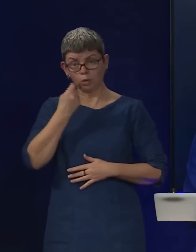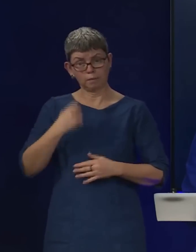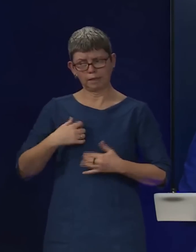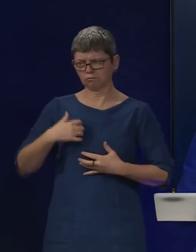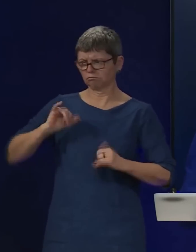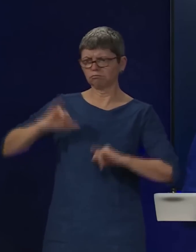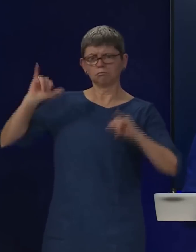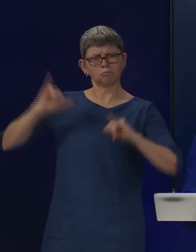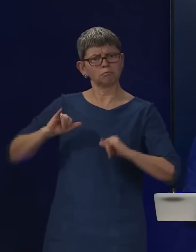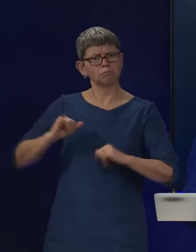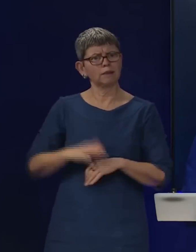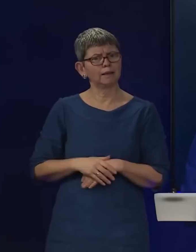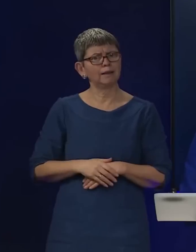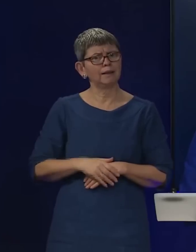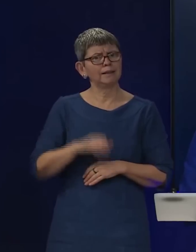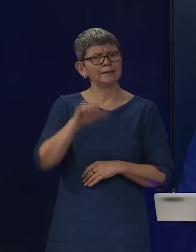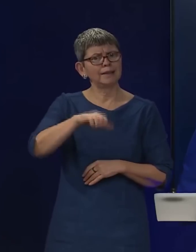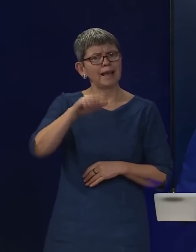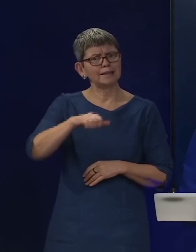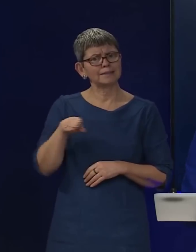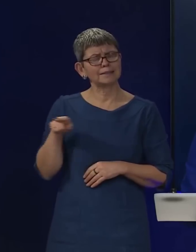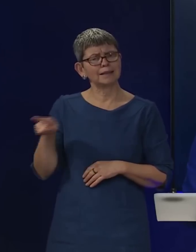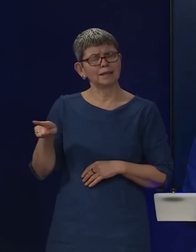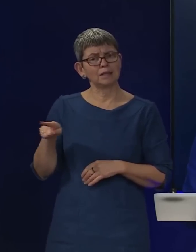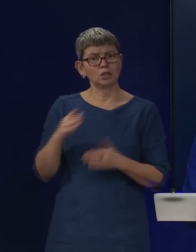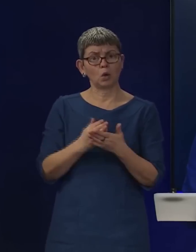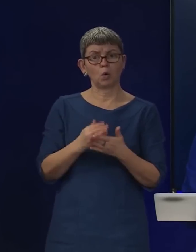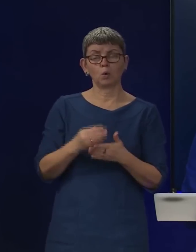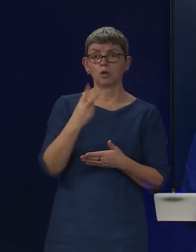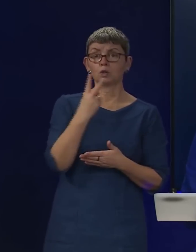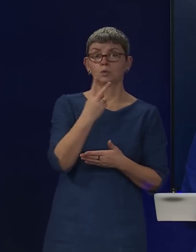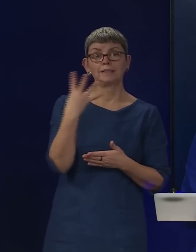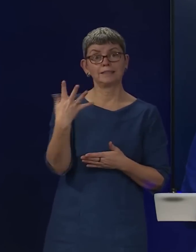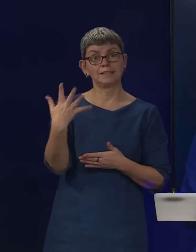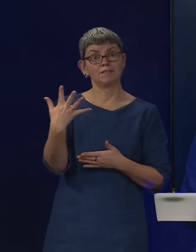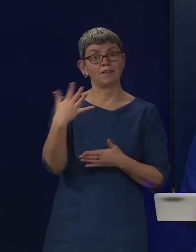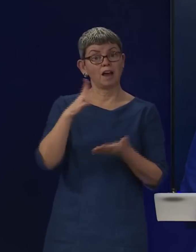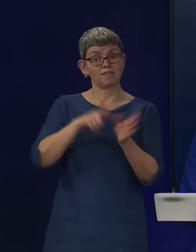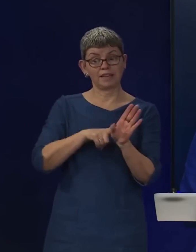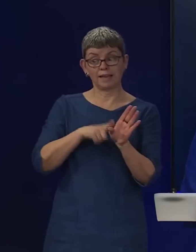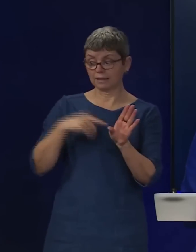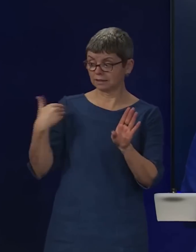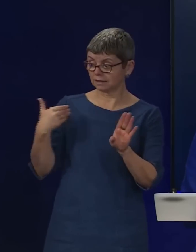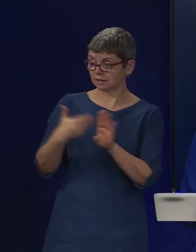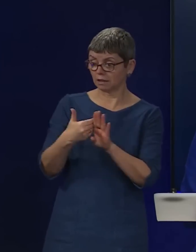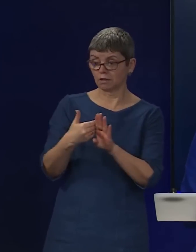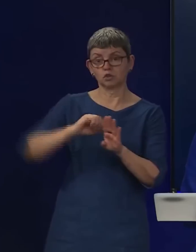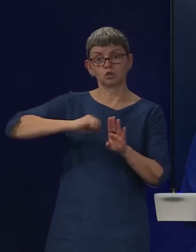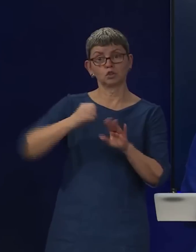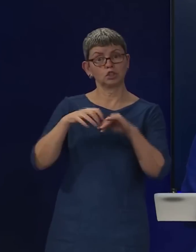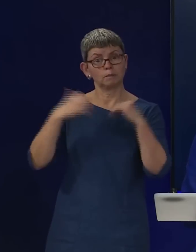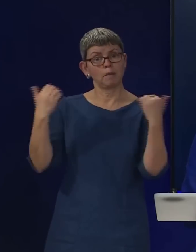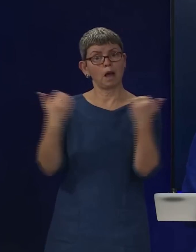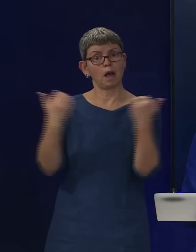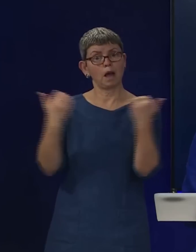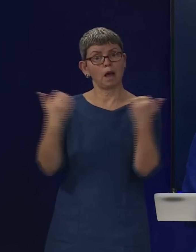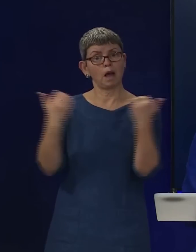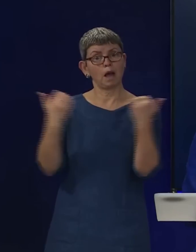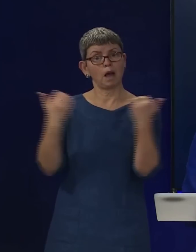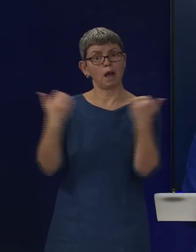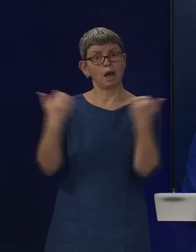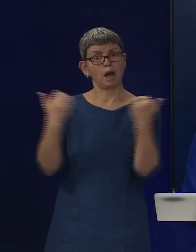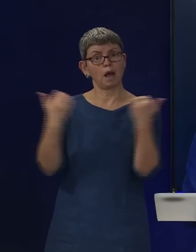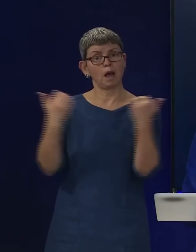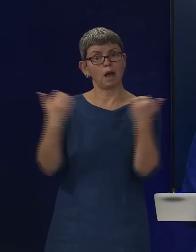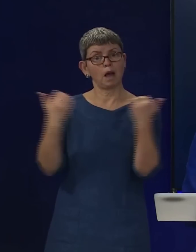almost a quarter of a century of the existence of the Scottish Parliament. In my view there are no grounds to